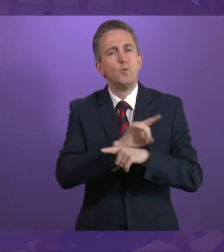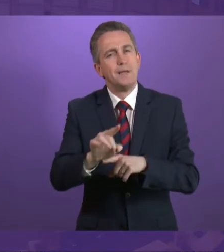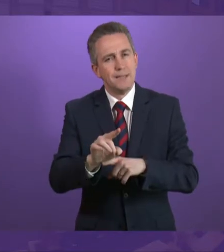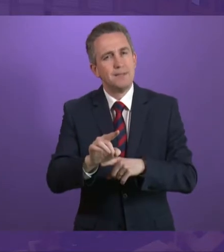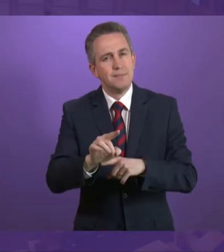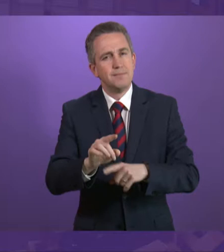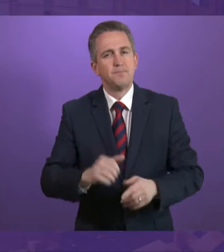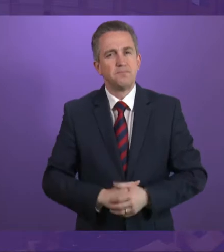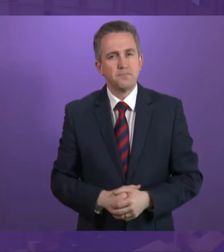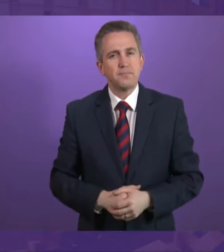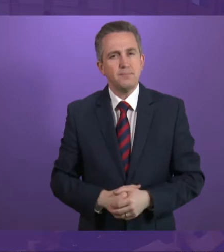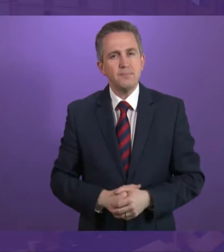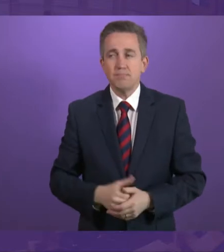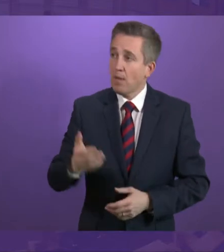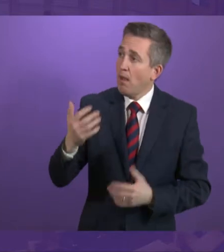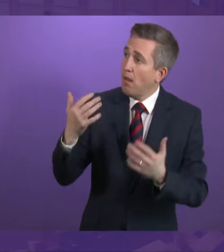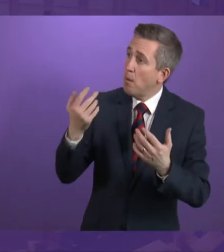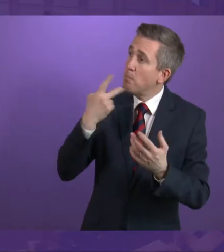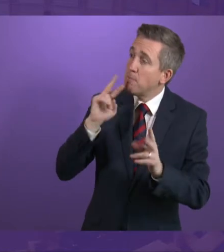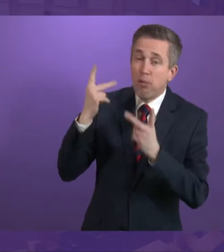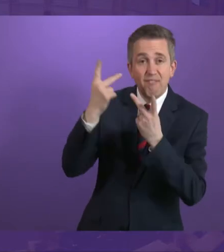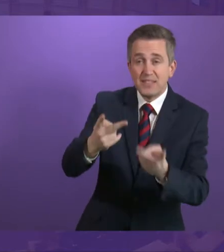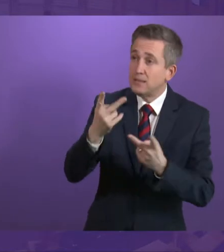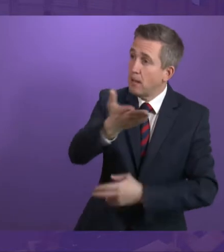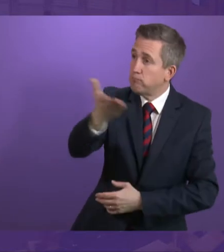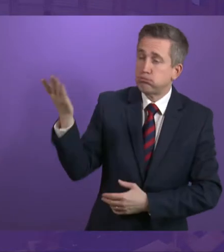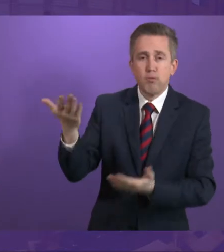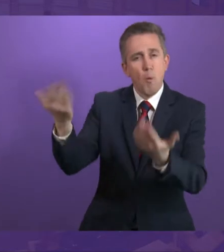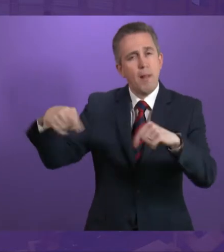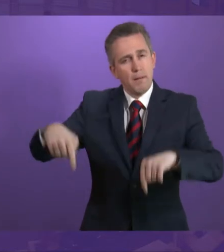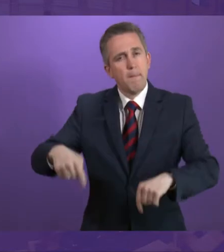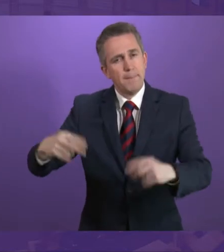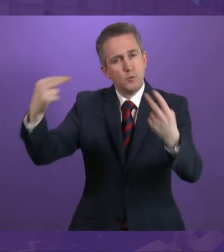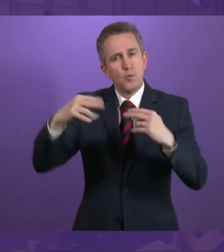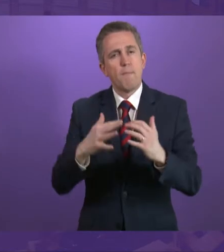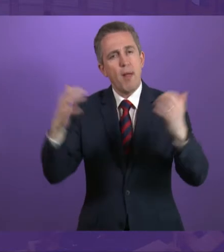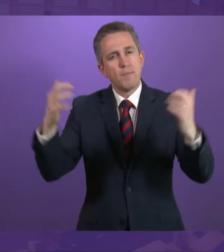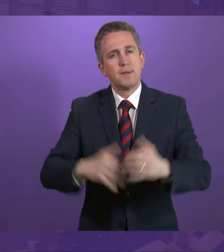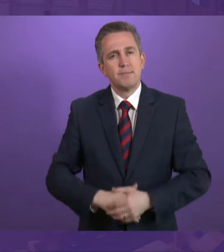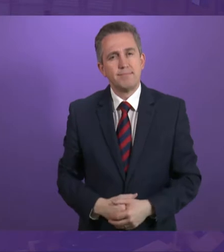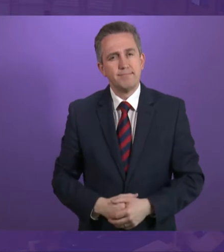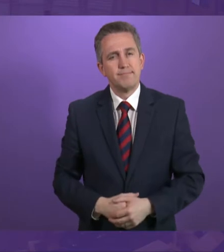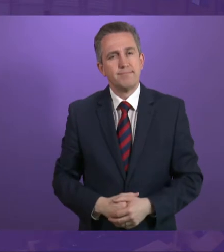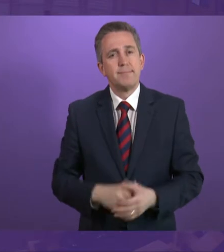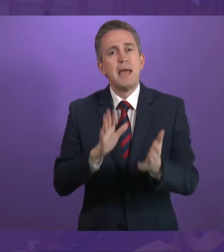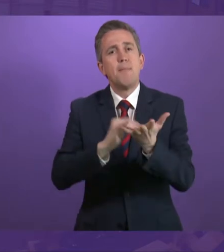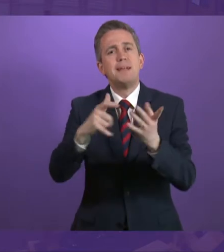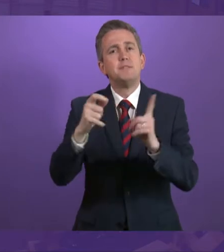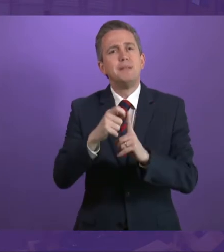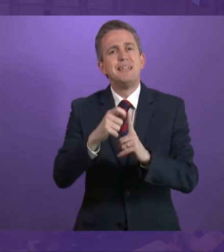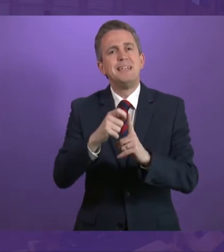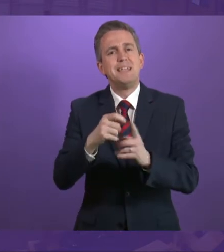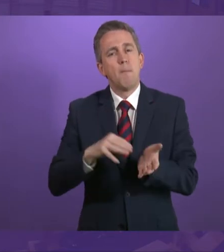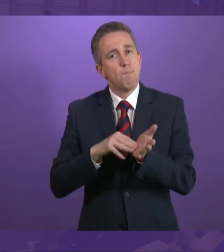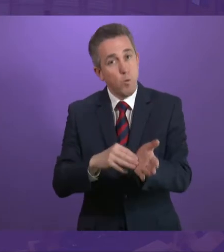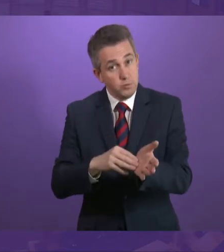extend a welcome to guests who are joining us this afternoon in the gallery. For me, this member's business motion and subsequent